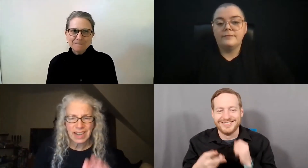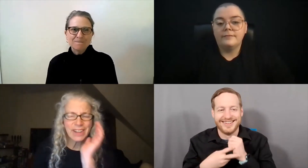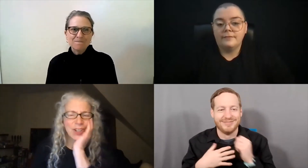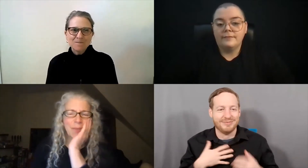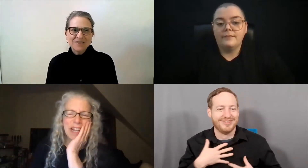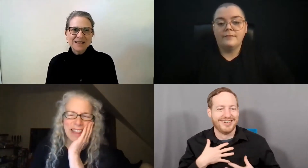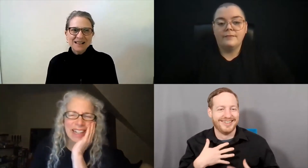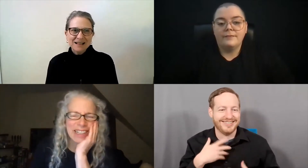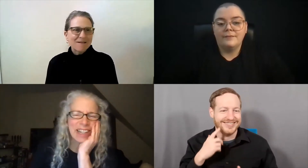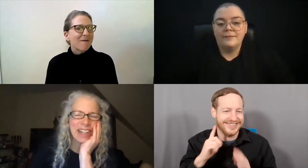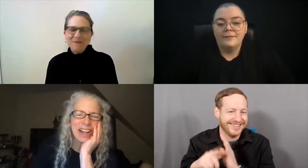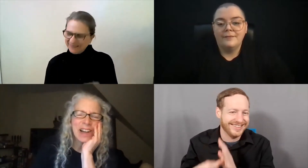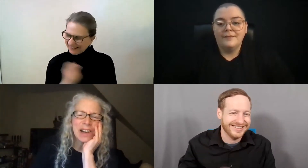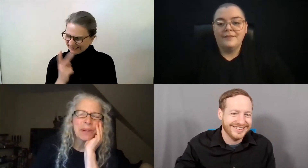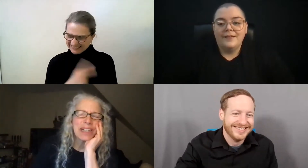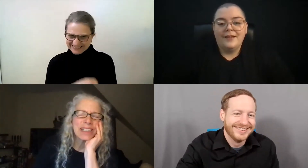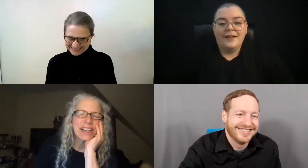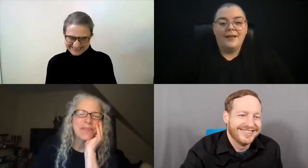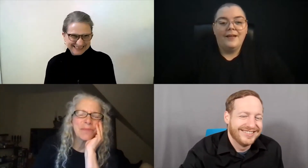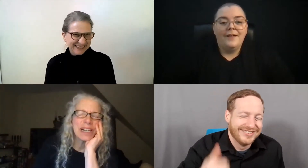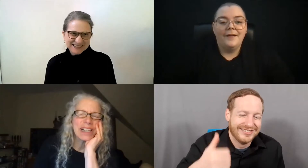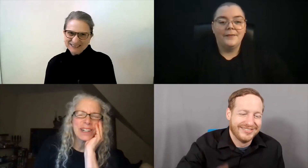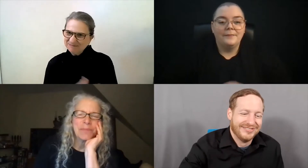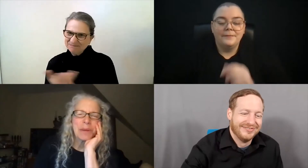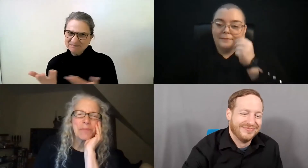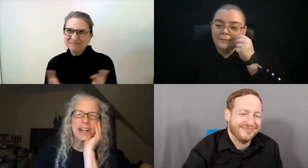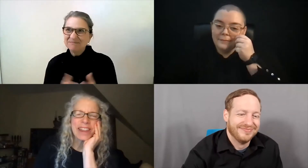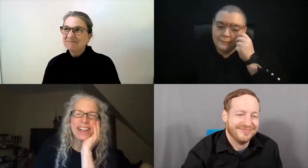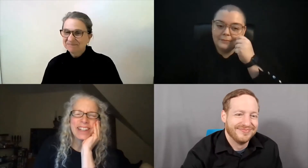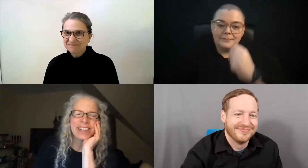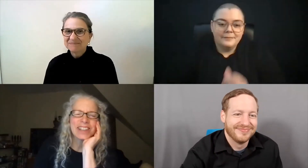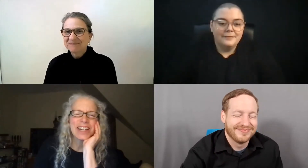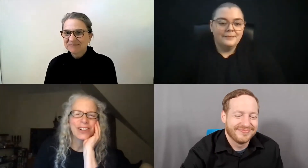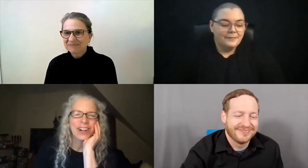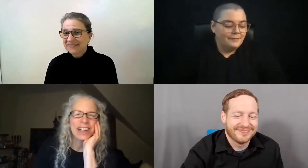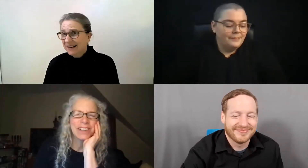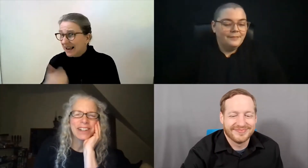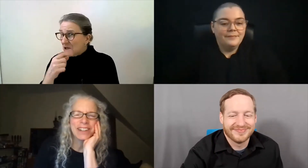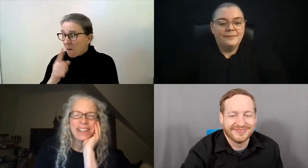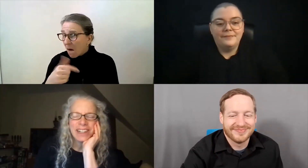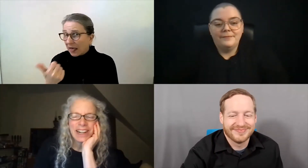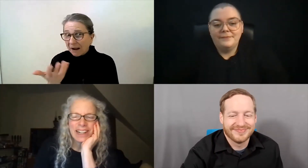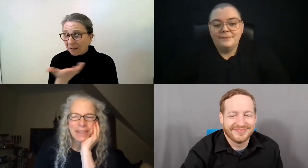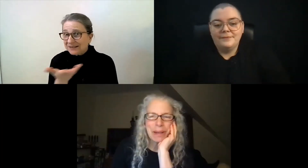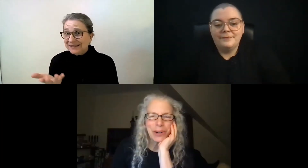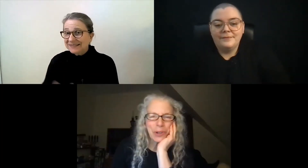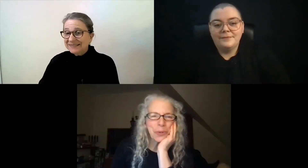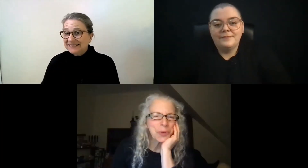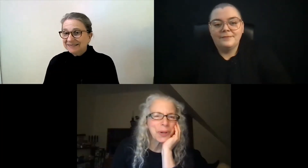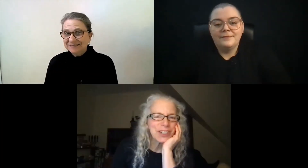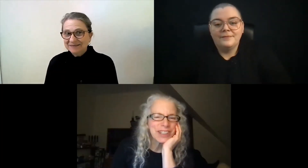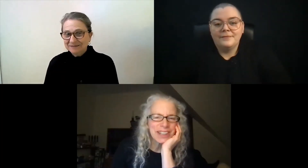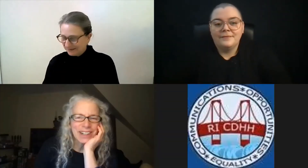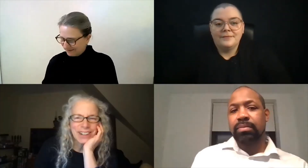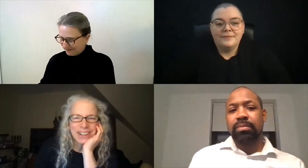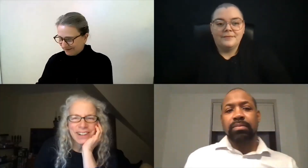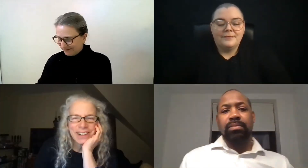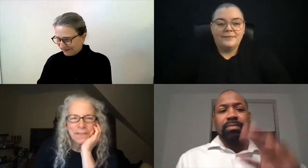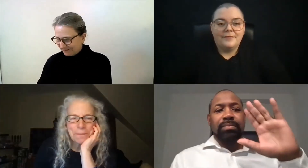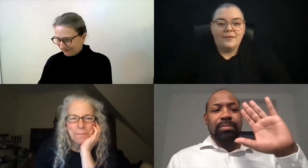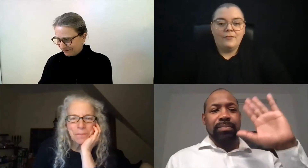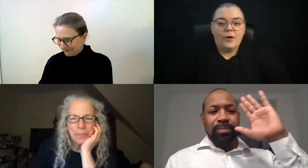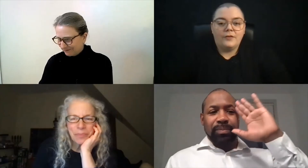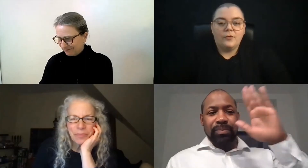I have so many things, but I'll save my breath until later, I can batter you with questions later.